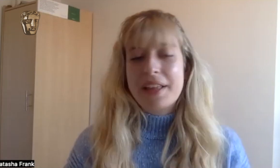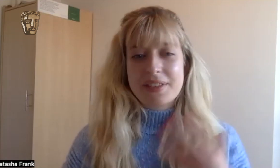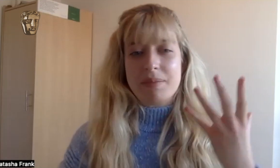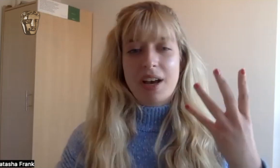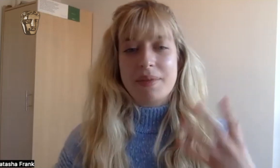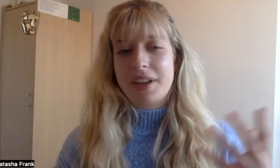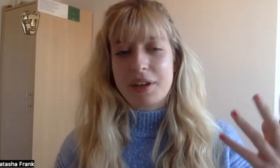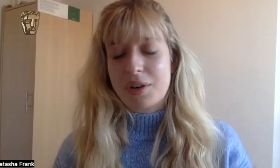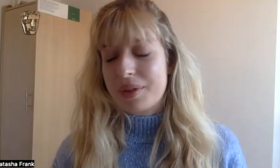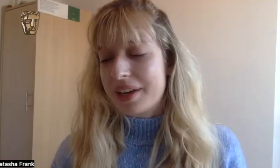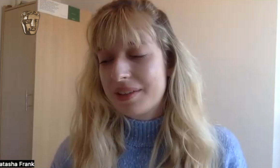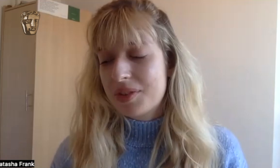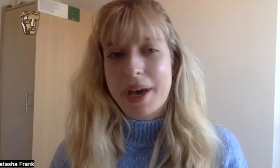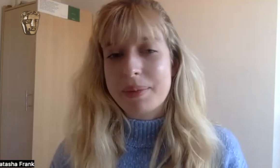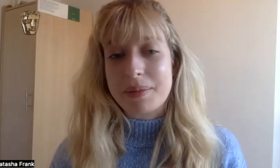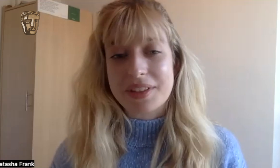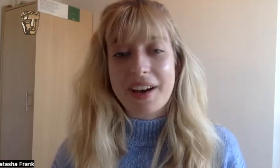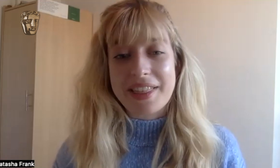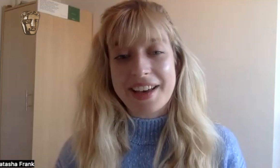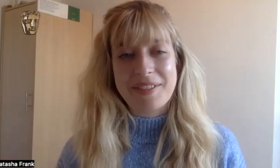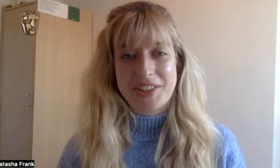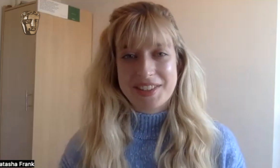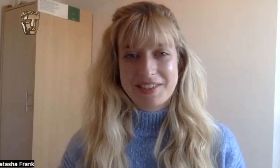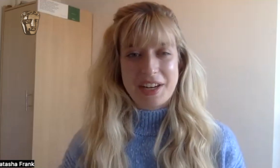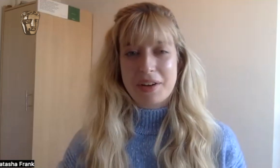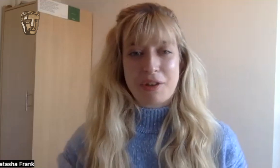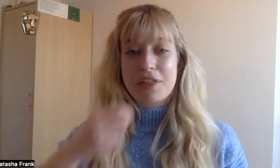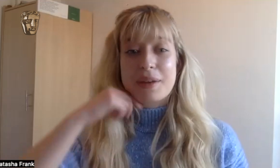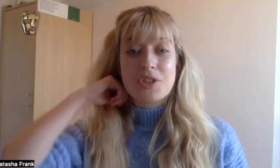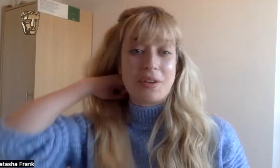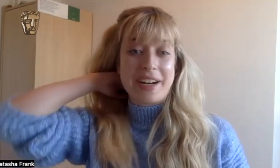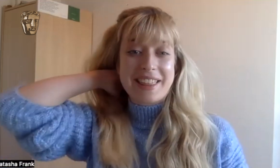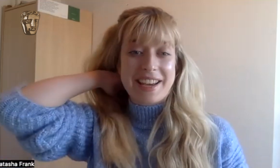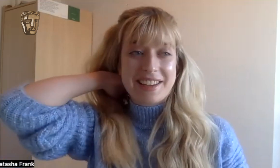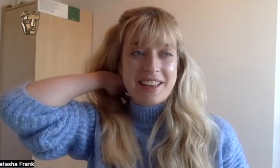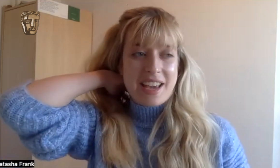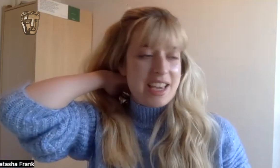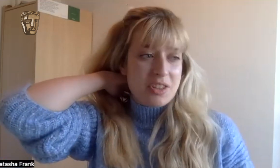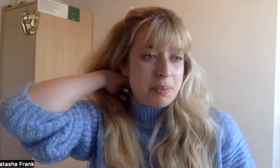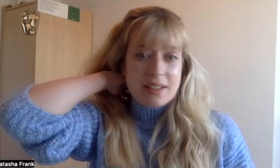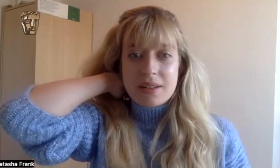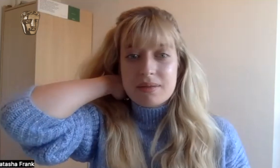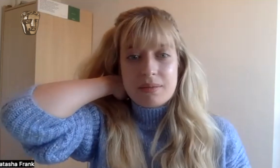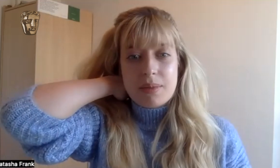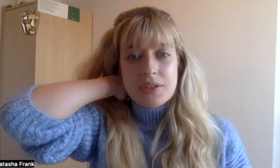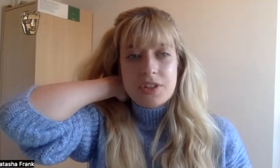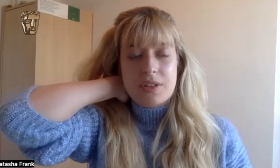at the same time there's nothing wrong with like super epic music either which is you know a great theme tune or anything. It just plays a multitude of